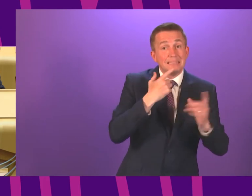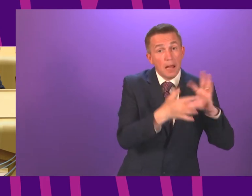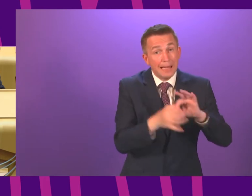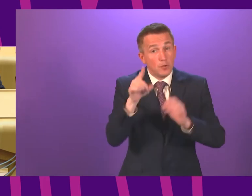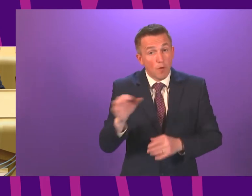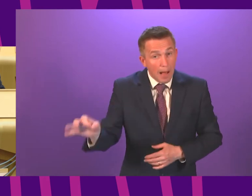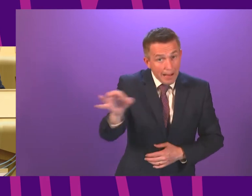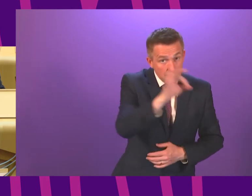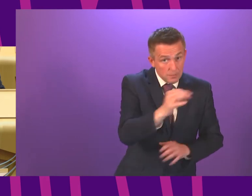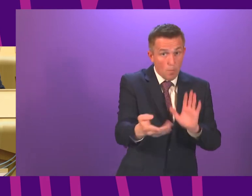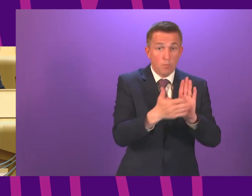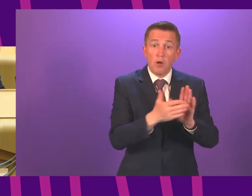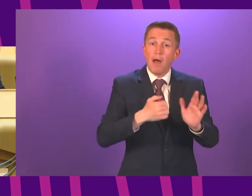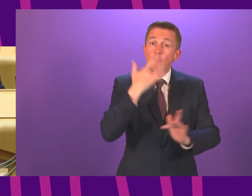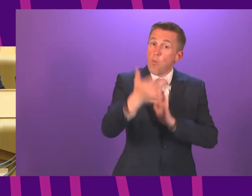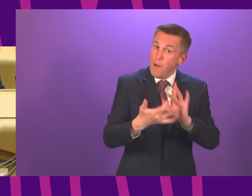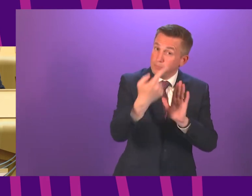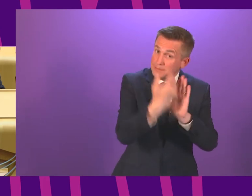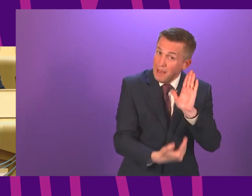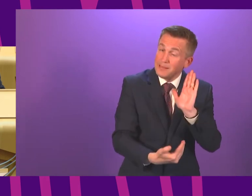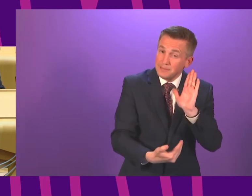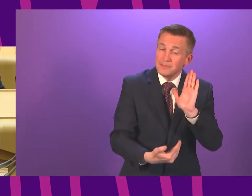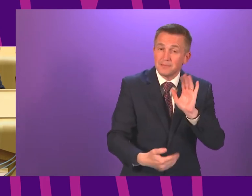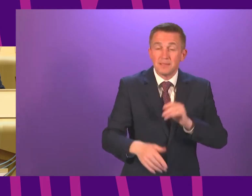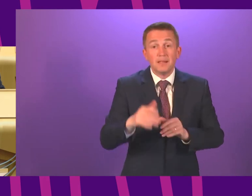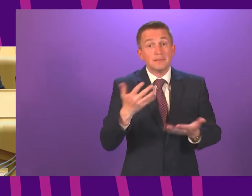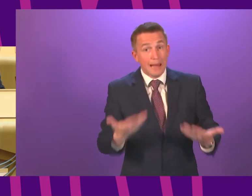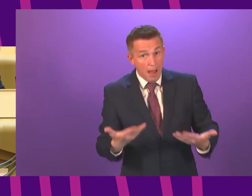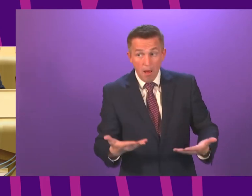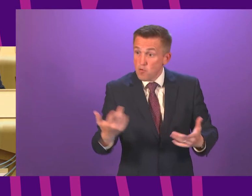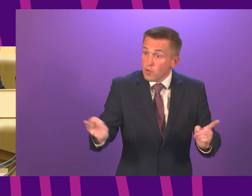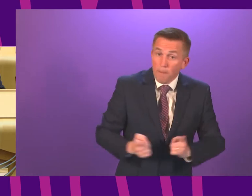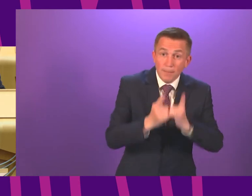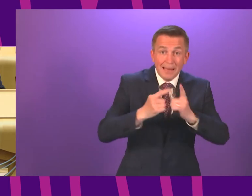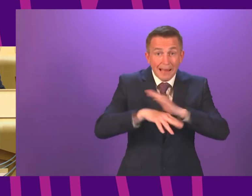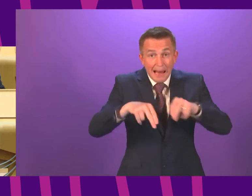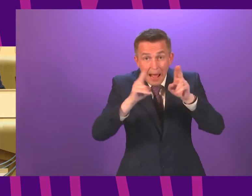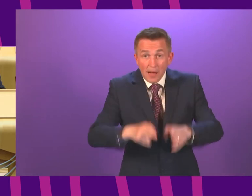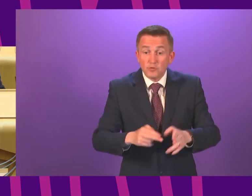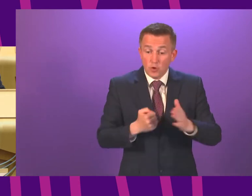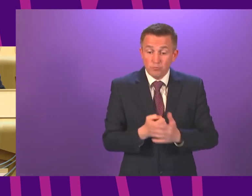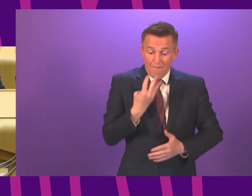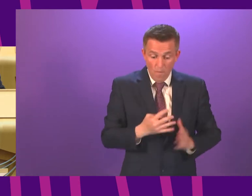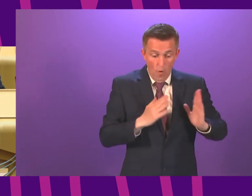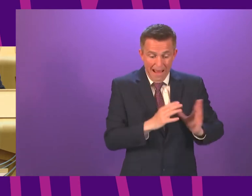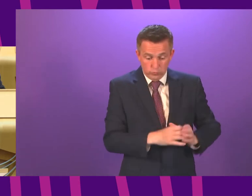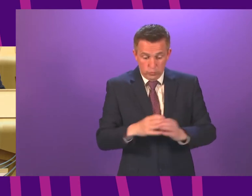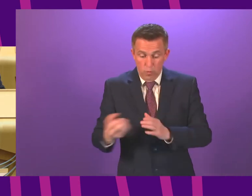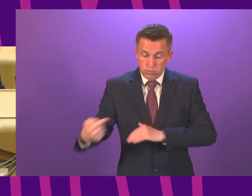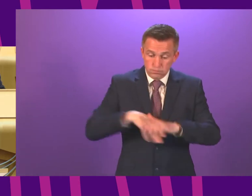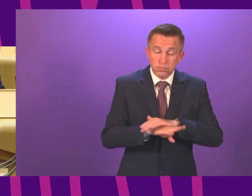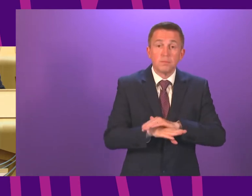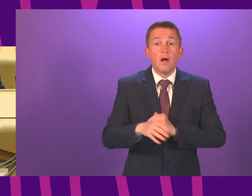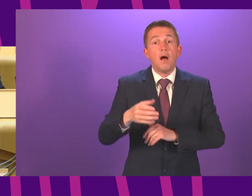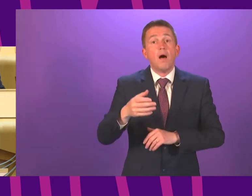also be found on our website. But for example, it means that people can meet indoors in groups of up to four households. Local licensing laws